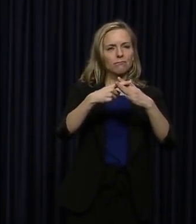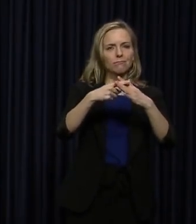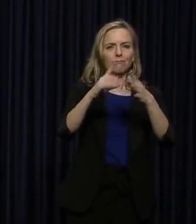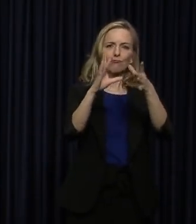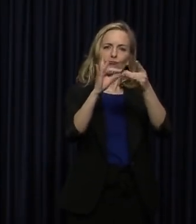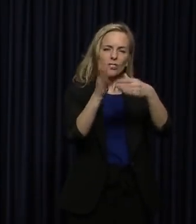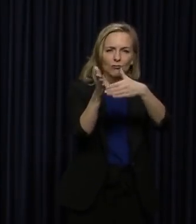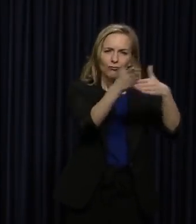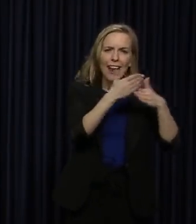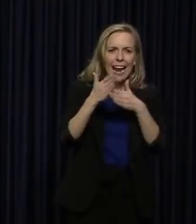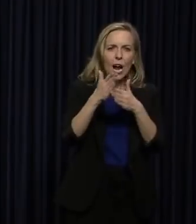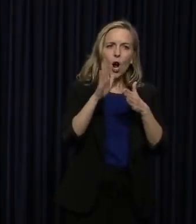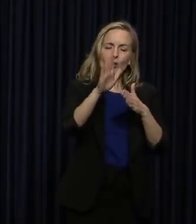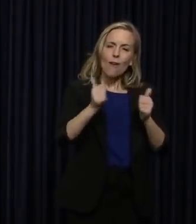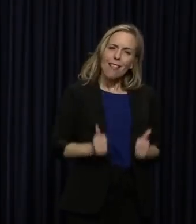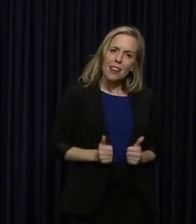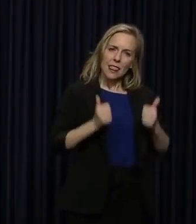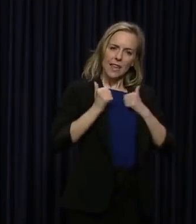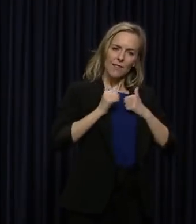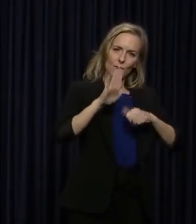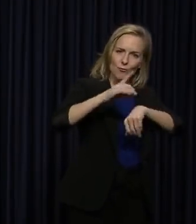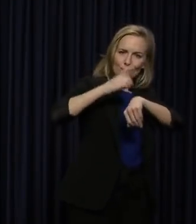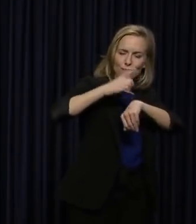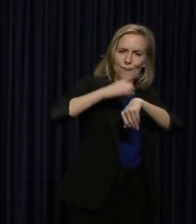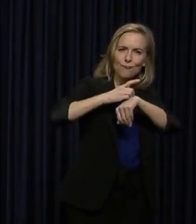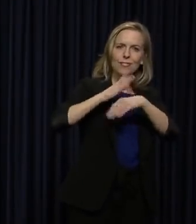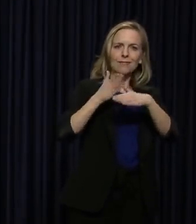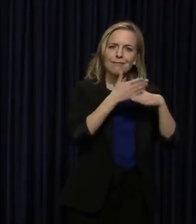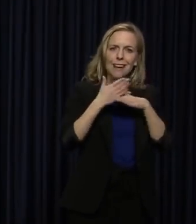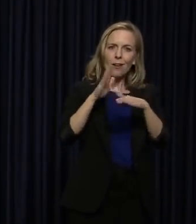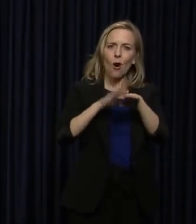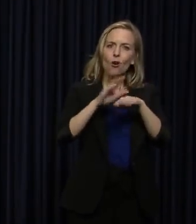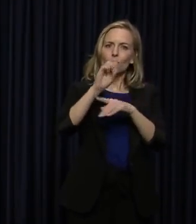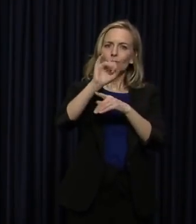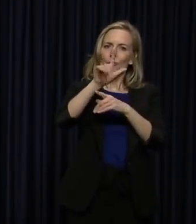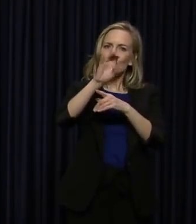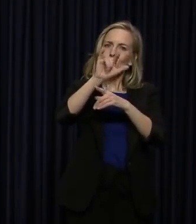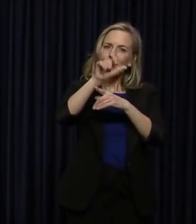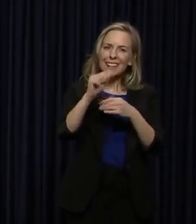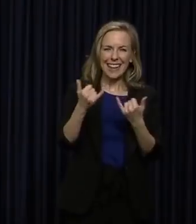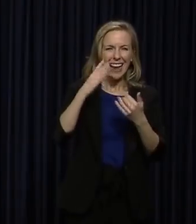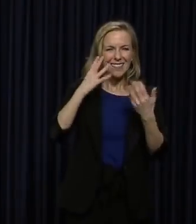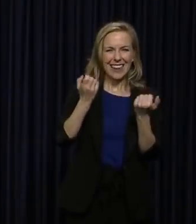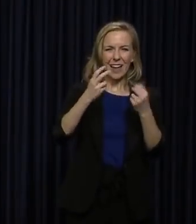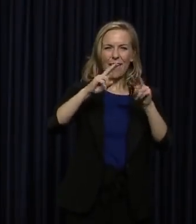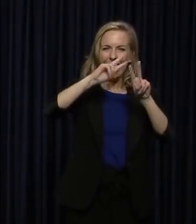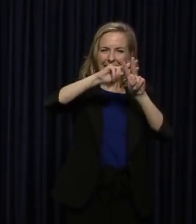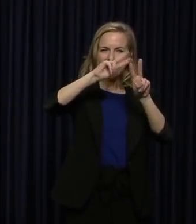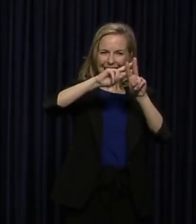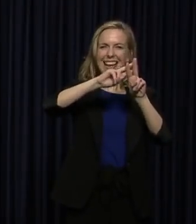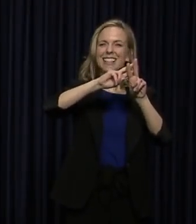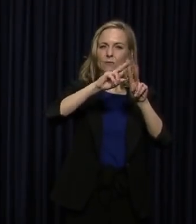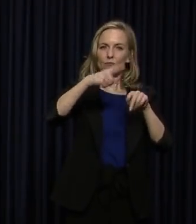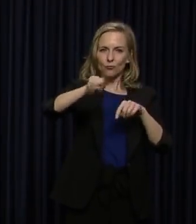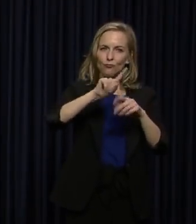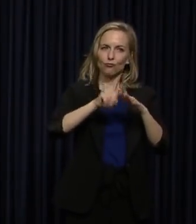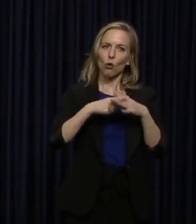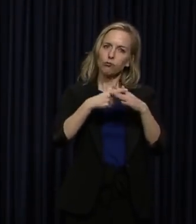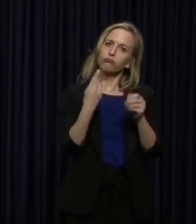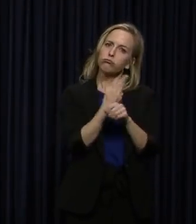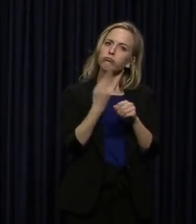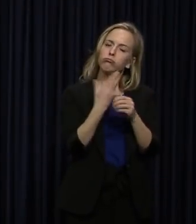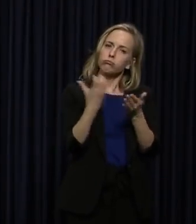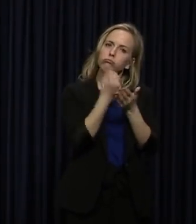their duty and living their patriotic duty on social media. We've got a couple of hashtags that we want you to start using.